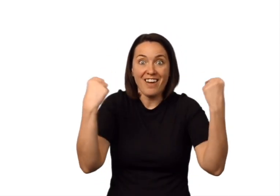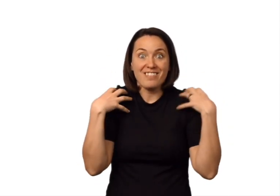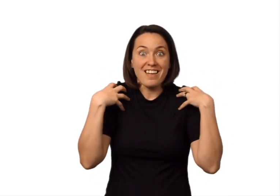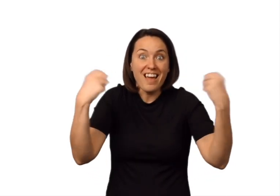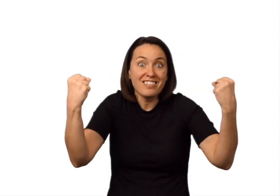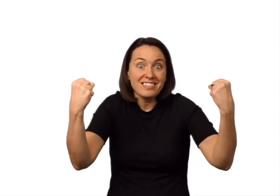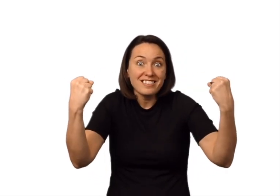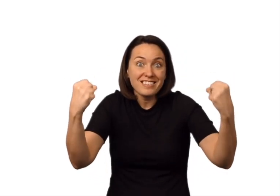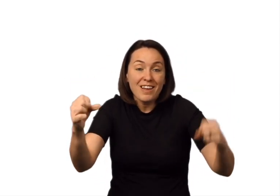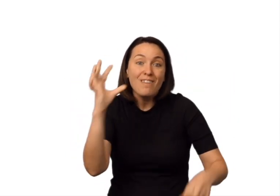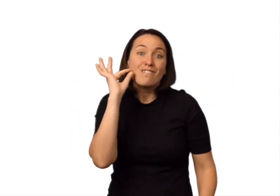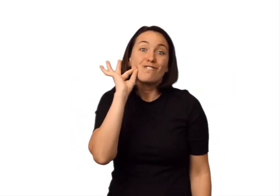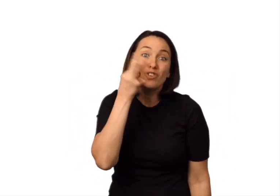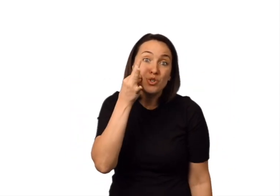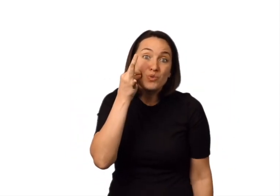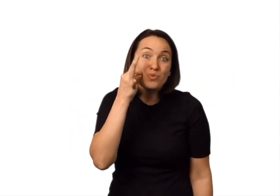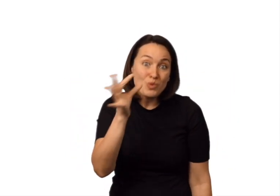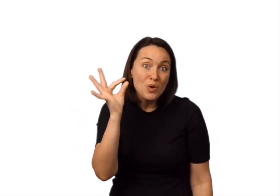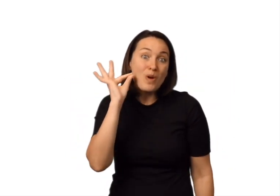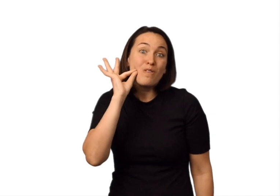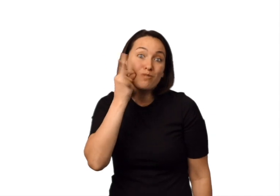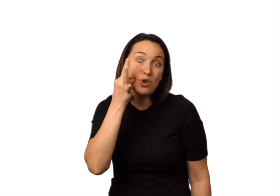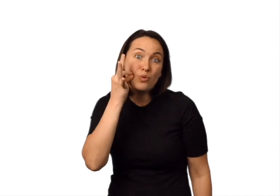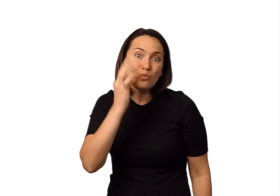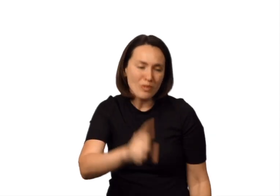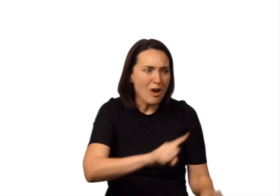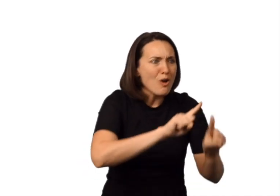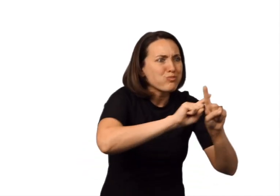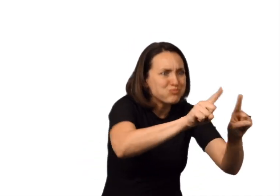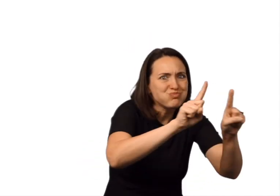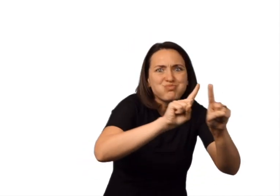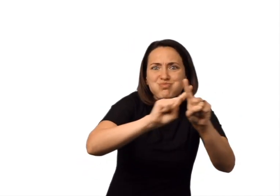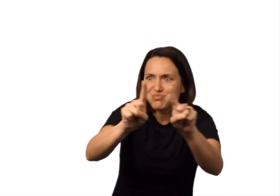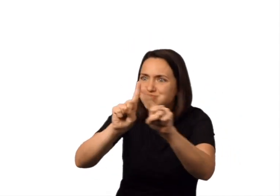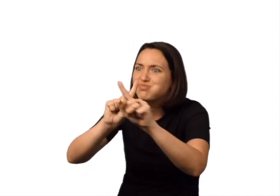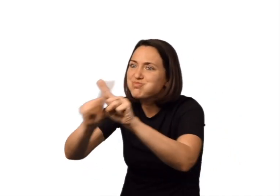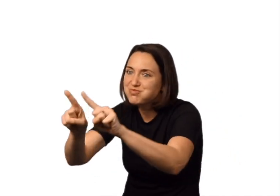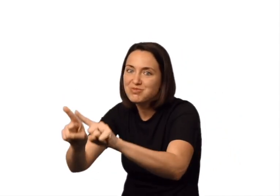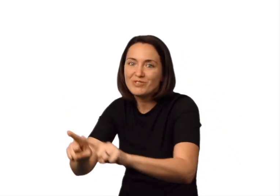healthy, healthy Fruit, fruit Different, different, different